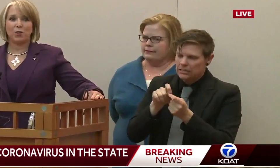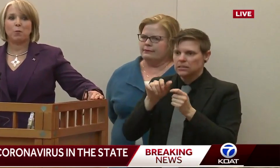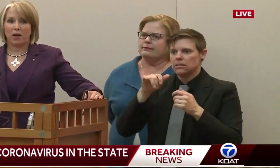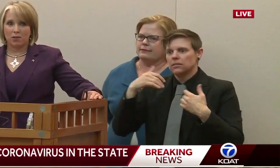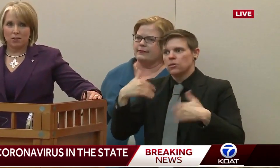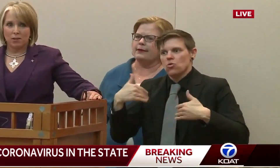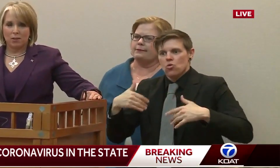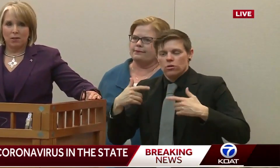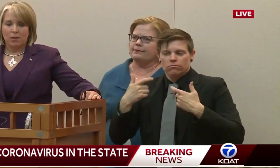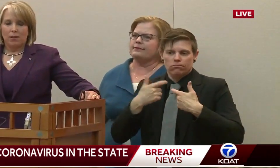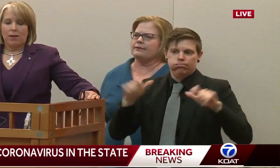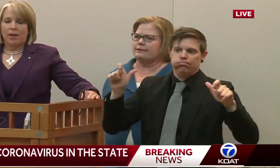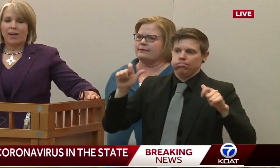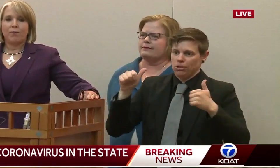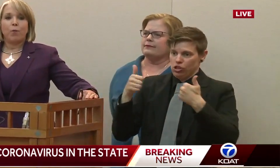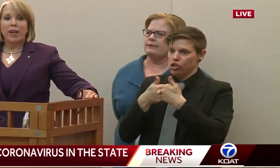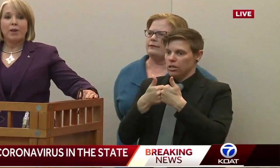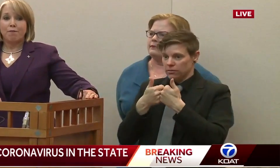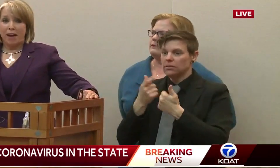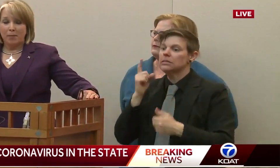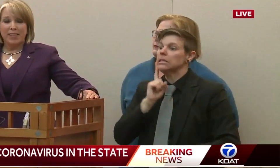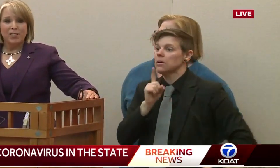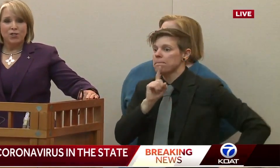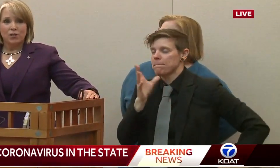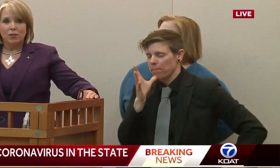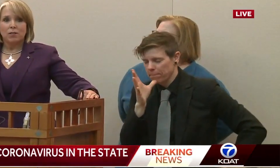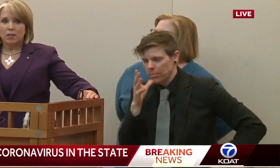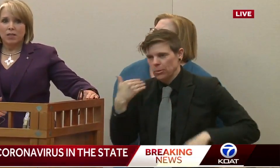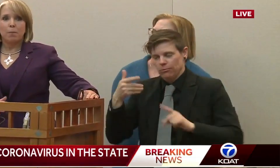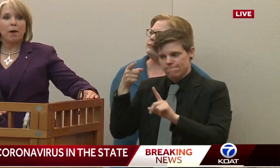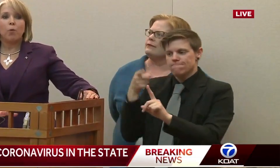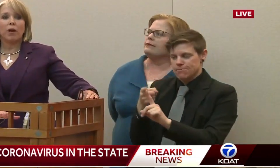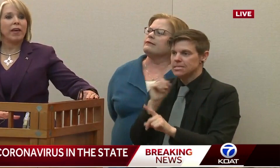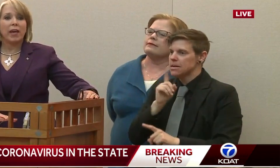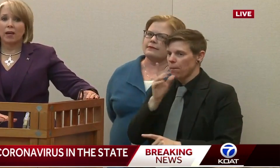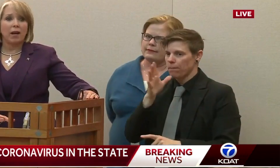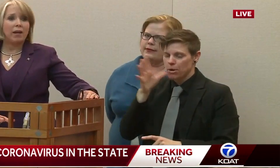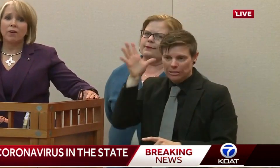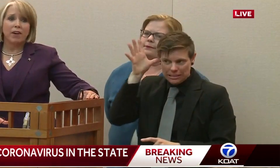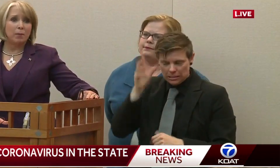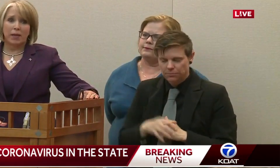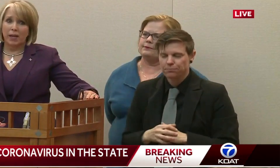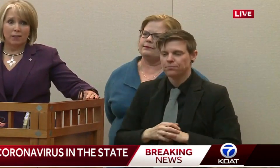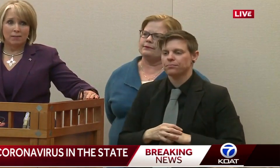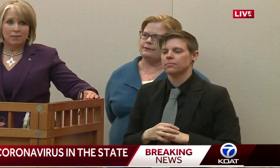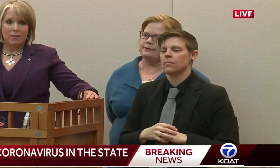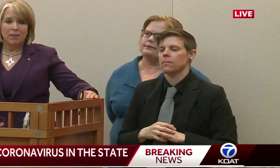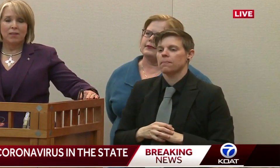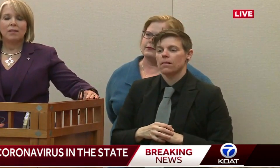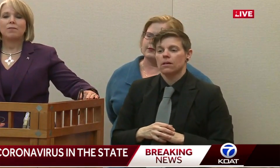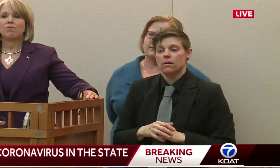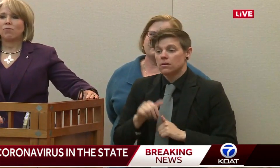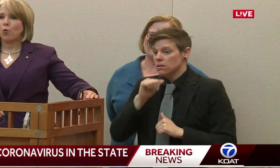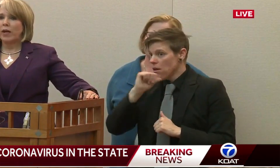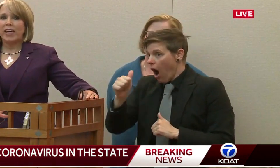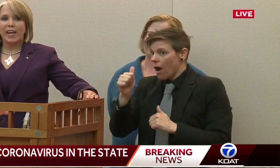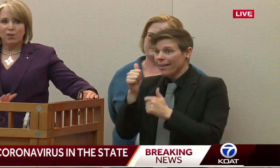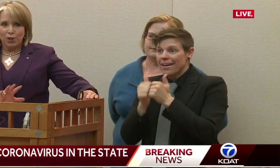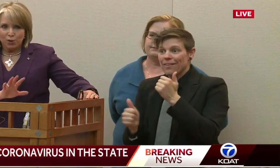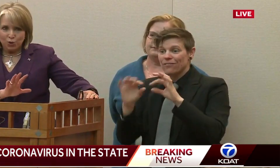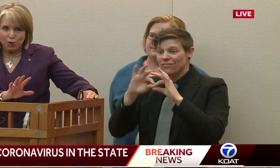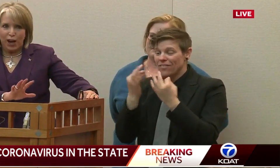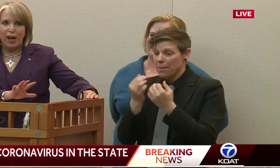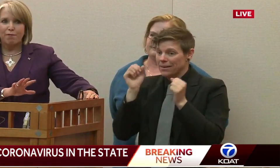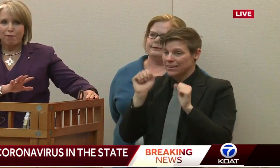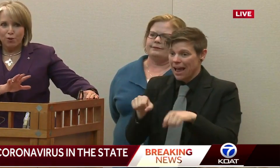for that single parent. And we need families to step up where they can. Not every family can. We